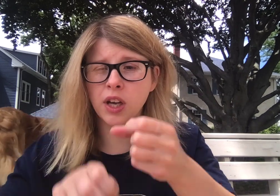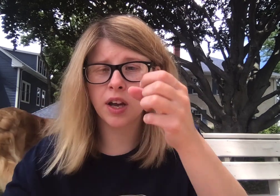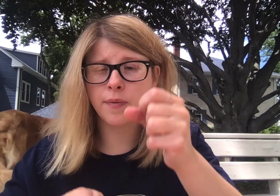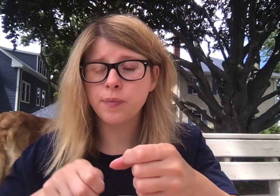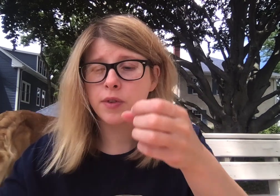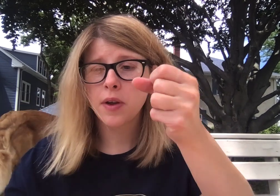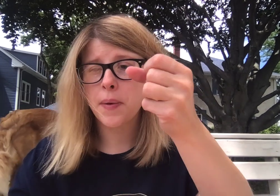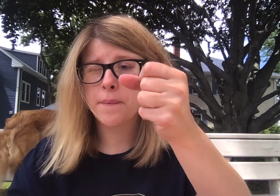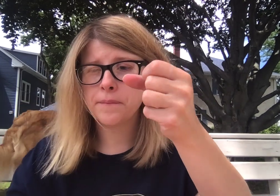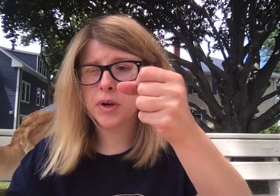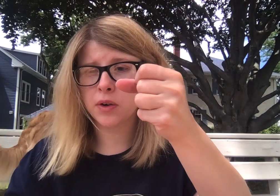it. Milk.